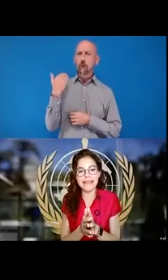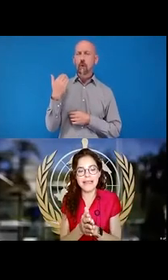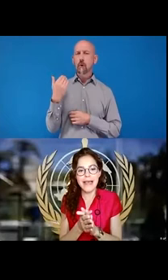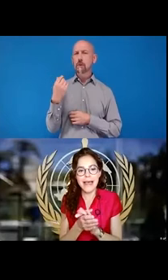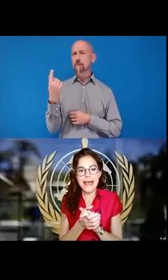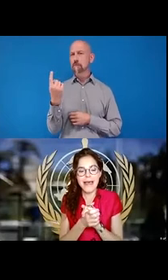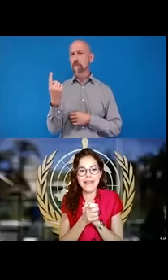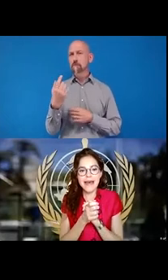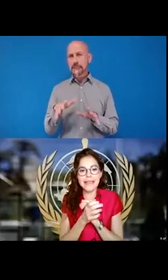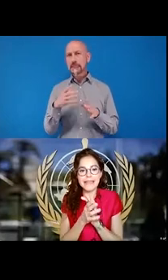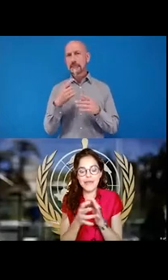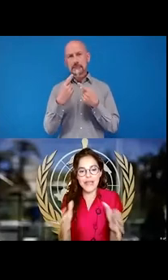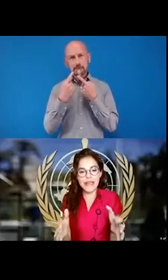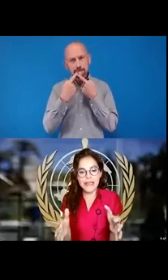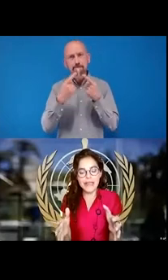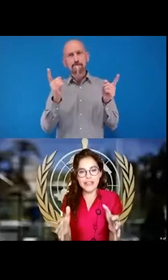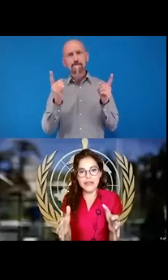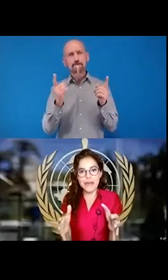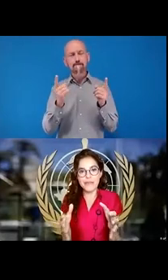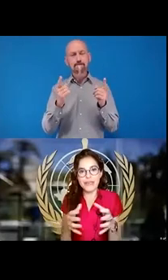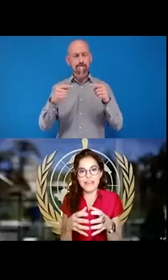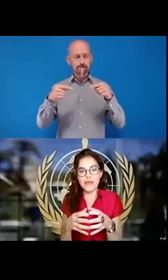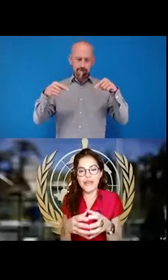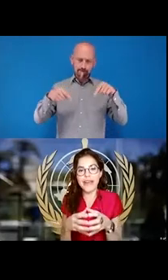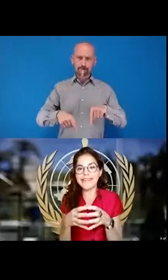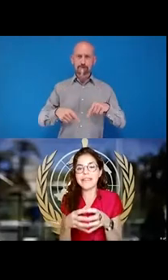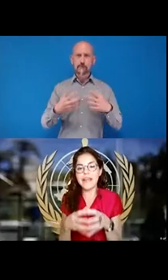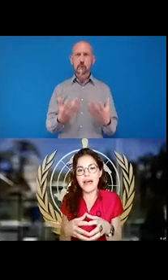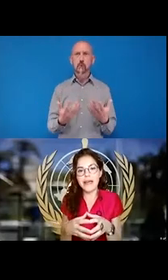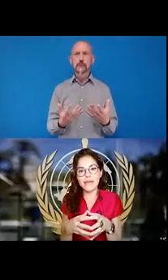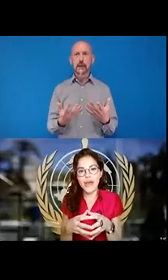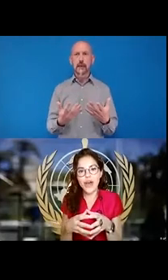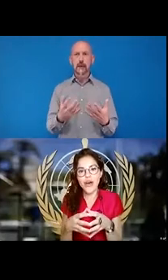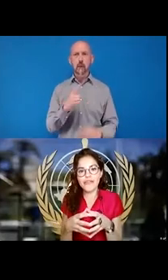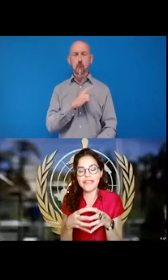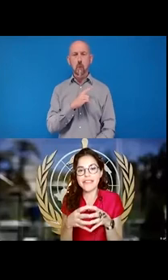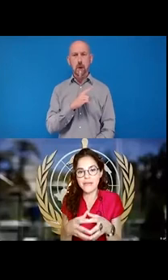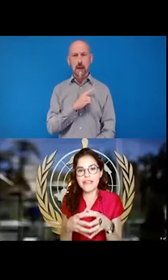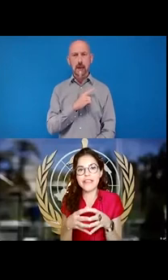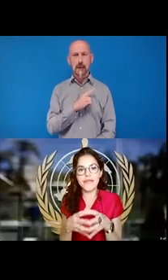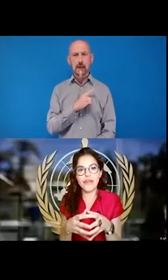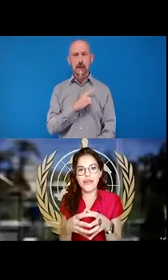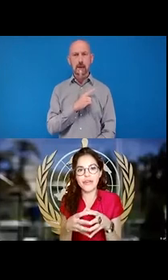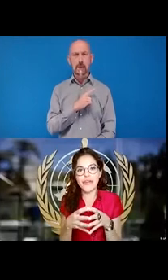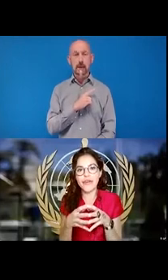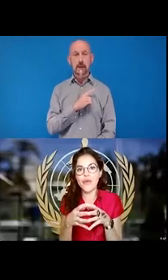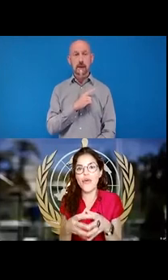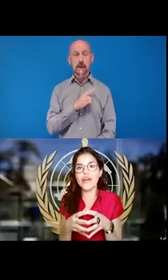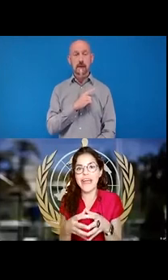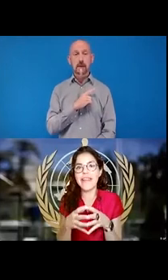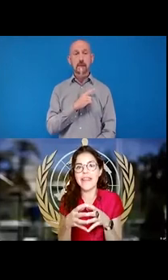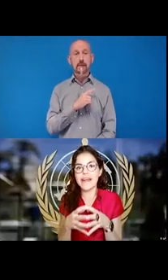that we are here today because we are at the time of the 74th